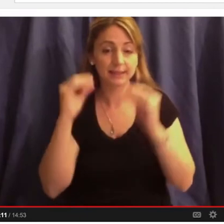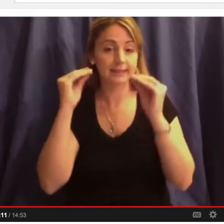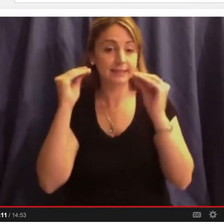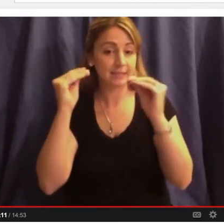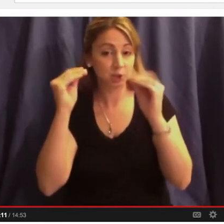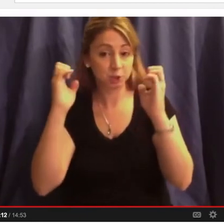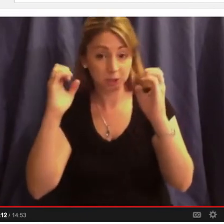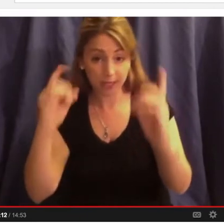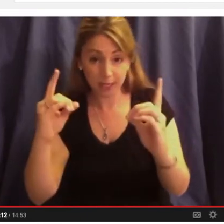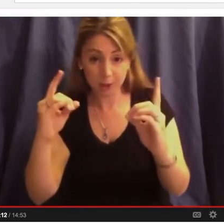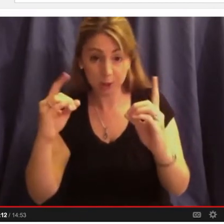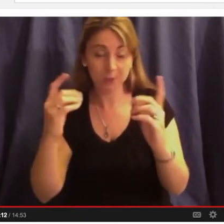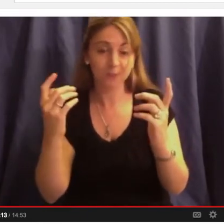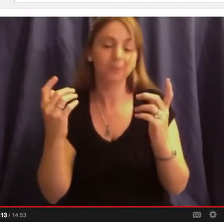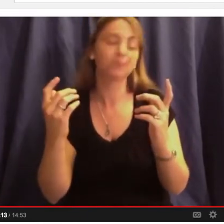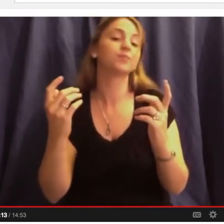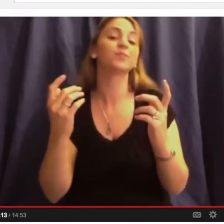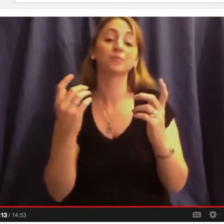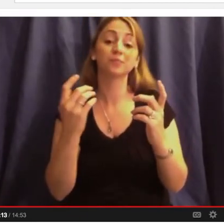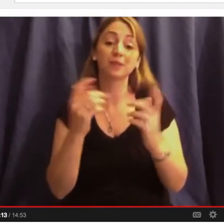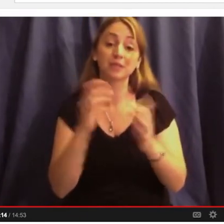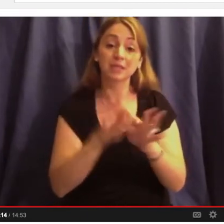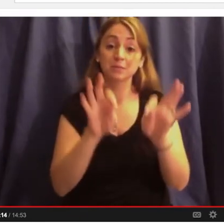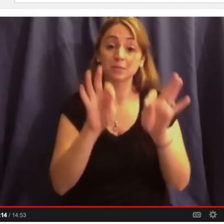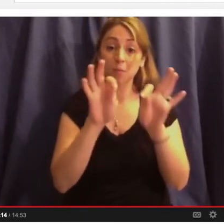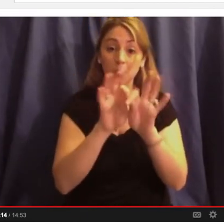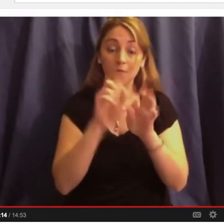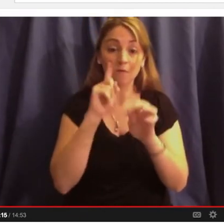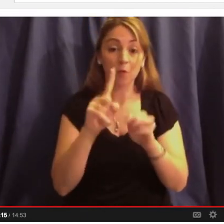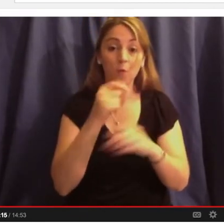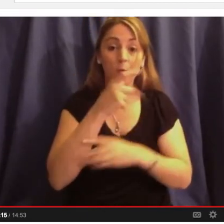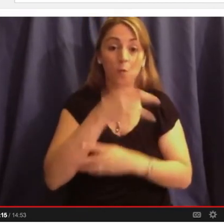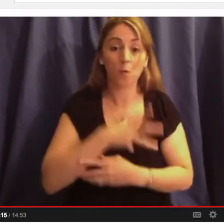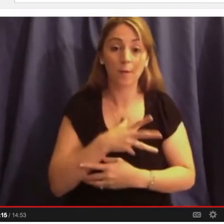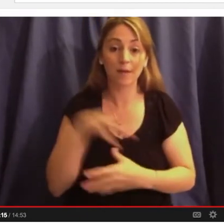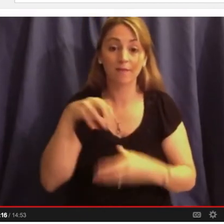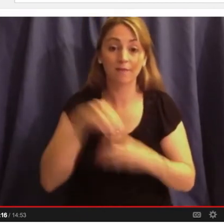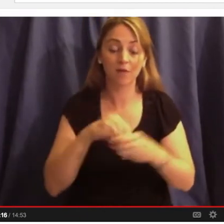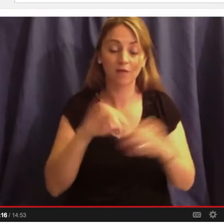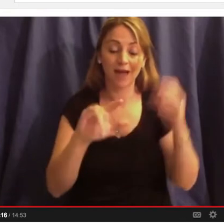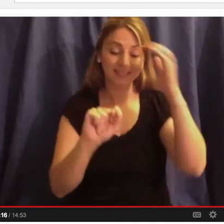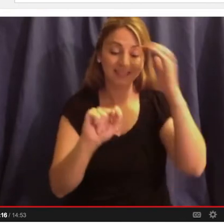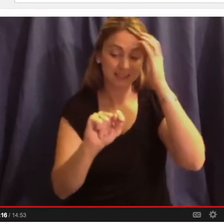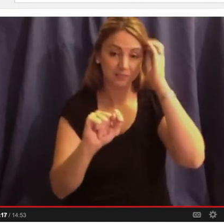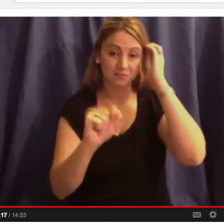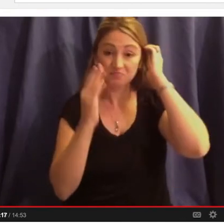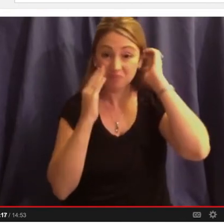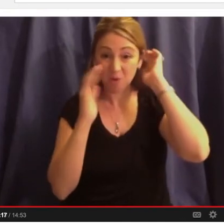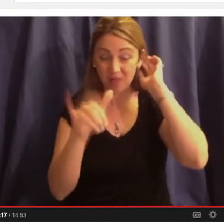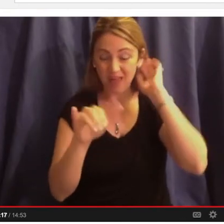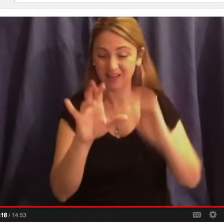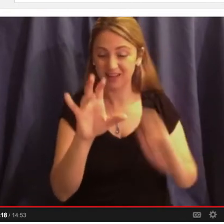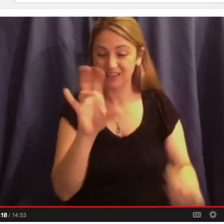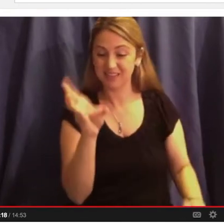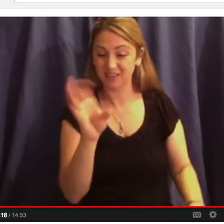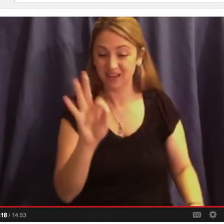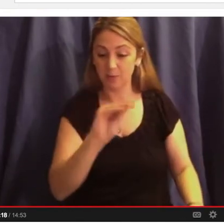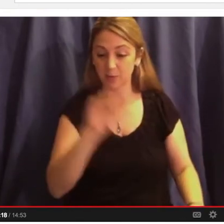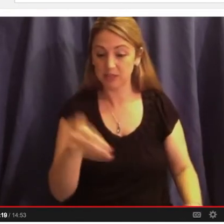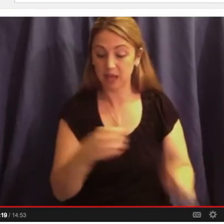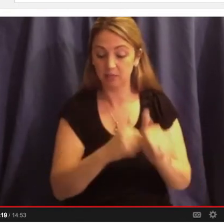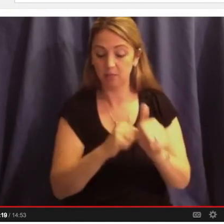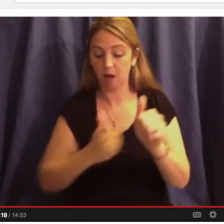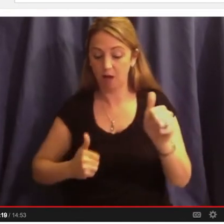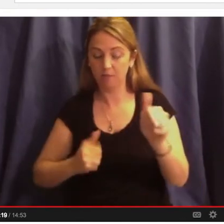education, even particularly for women in IT. If you don't know it, there's been a 79% decline